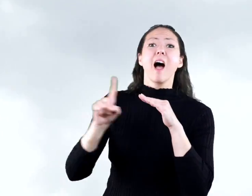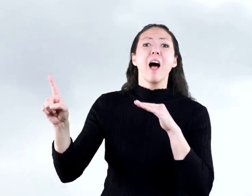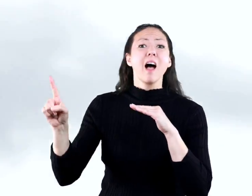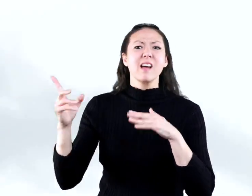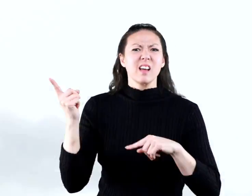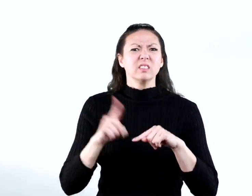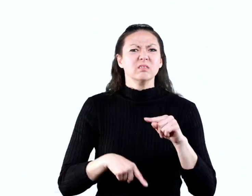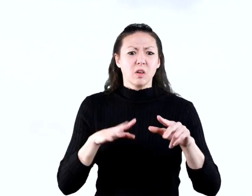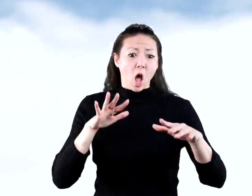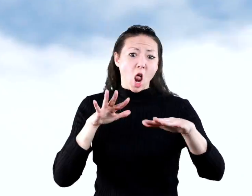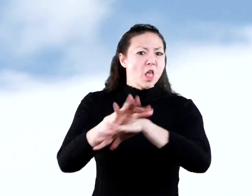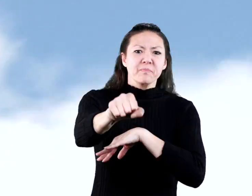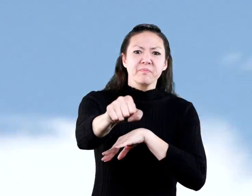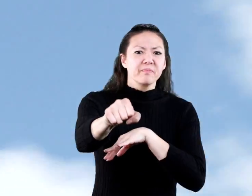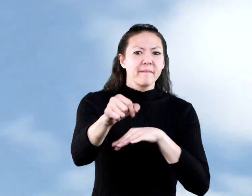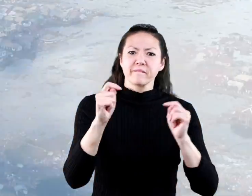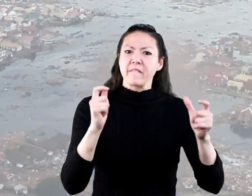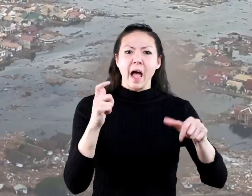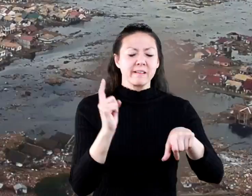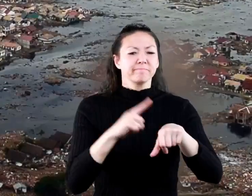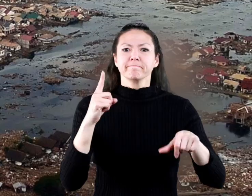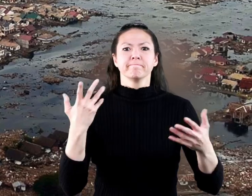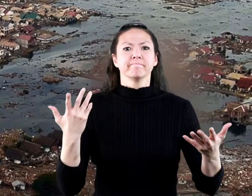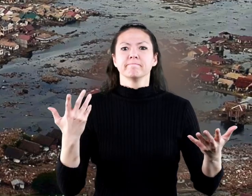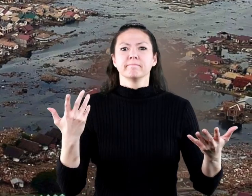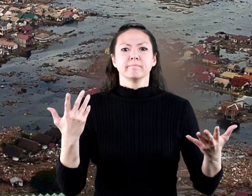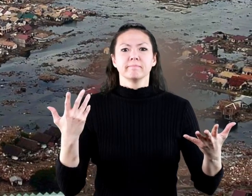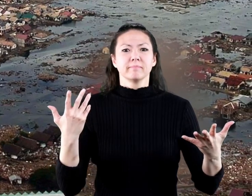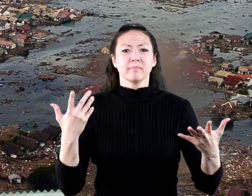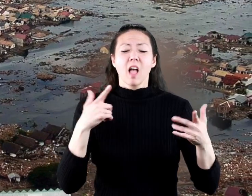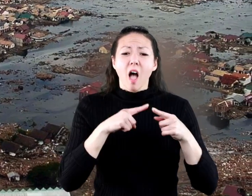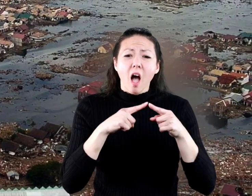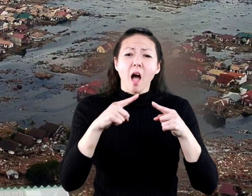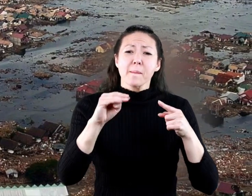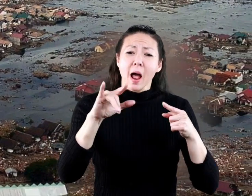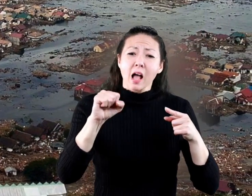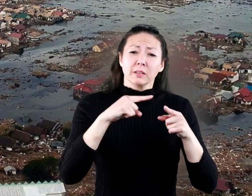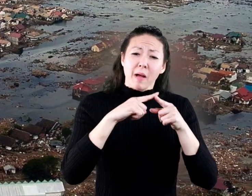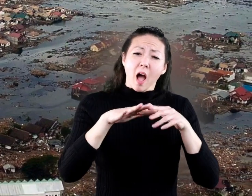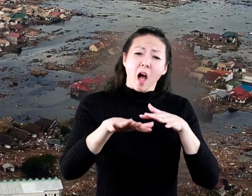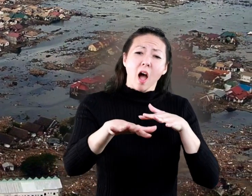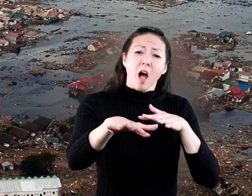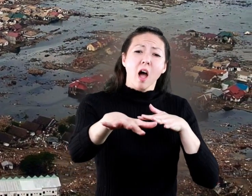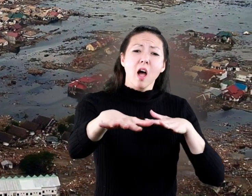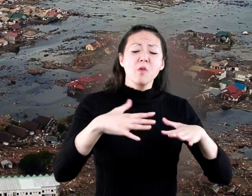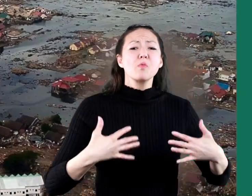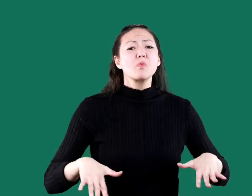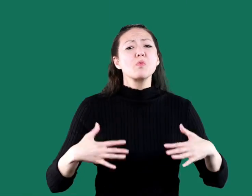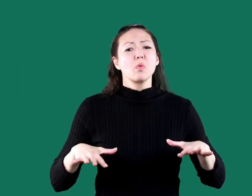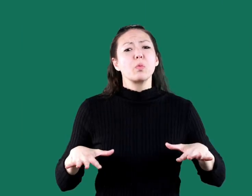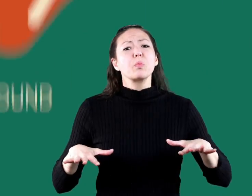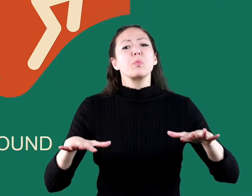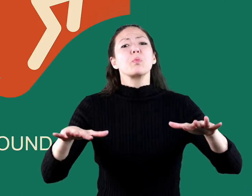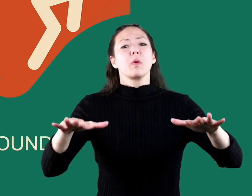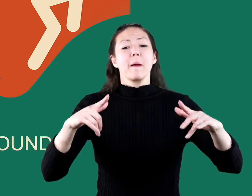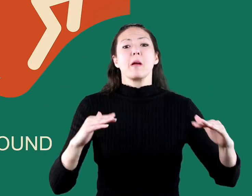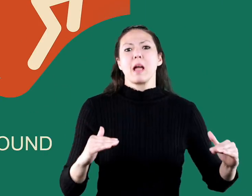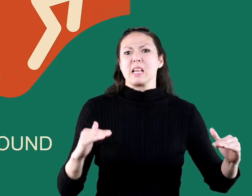outrun, outdrive a tsunami. The wall of water may travel for miles and miles inland, and the best thing to do is head for